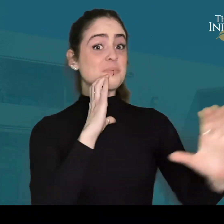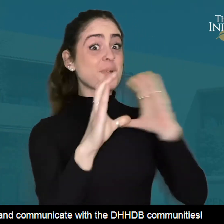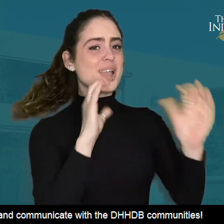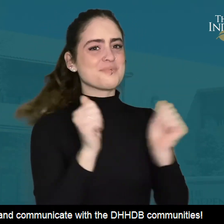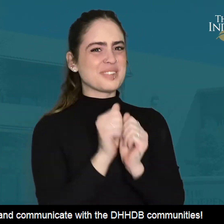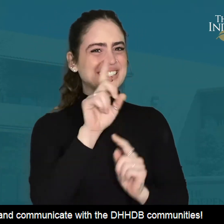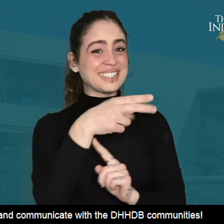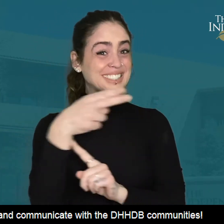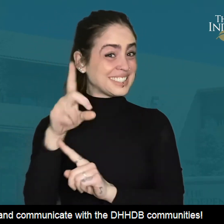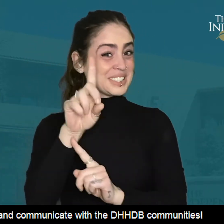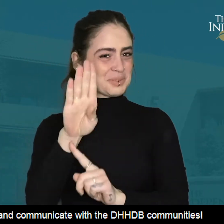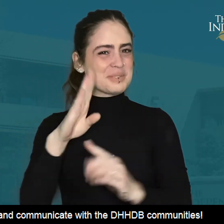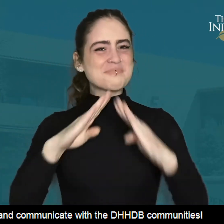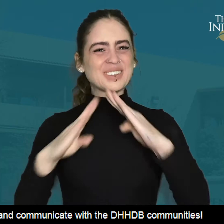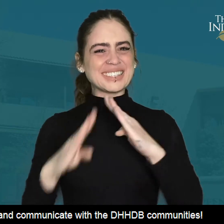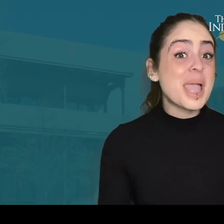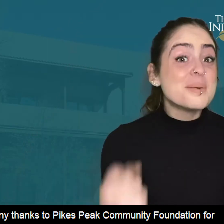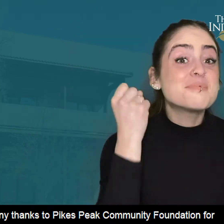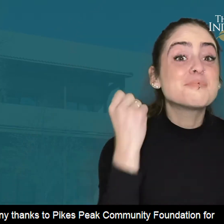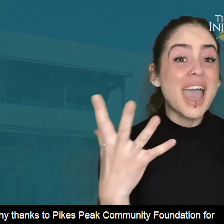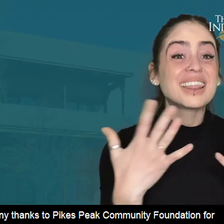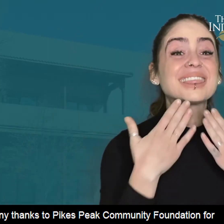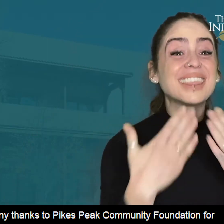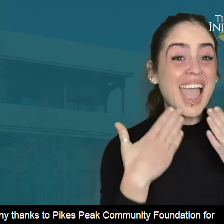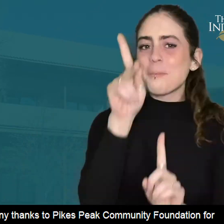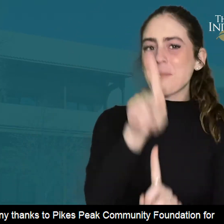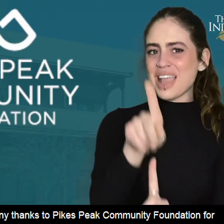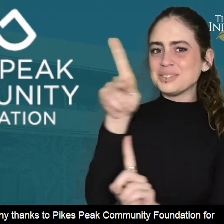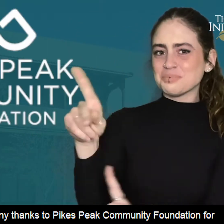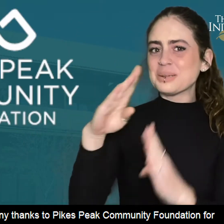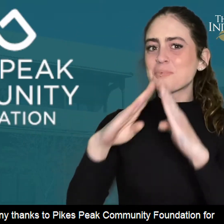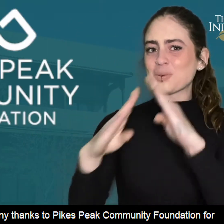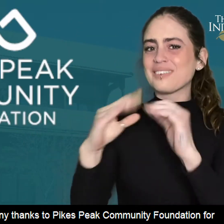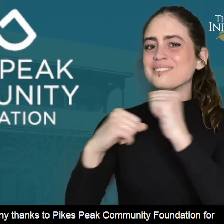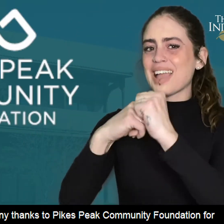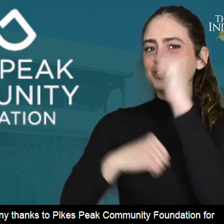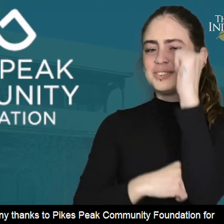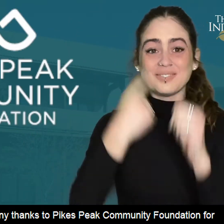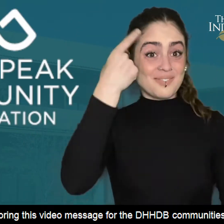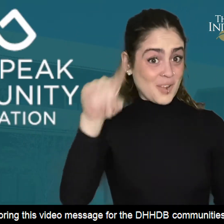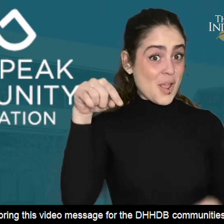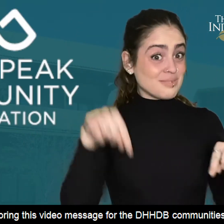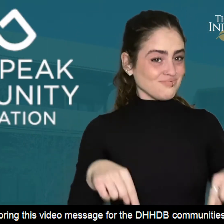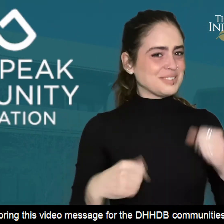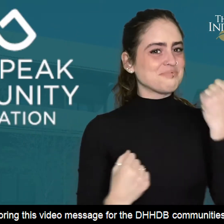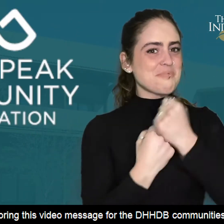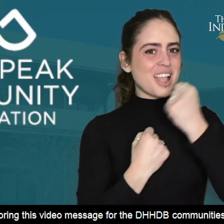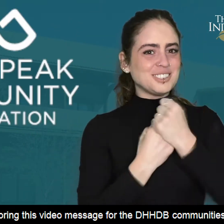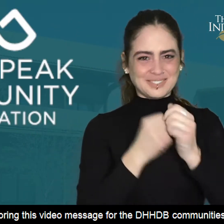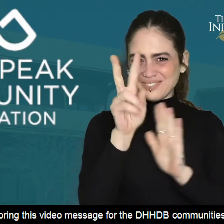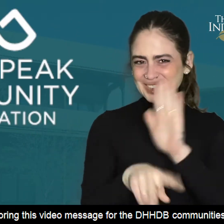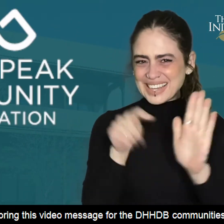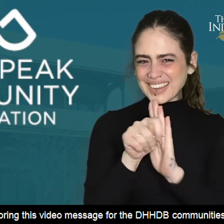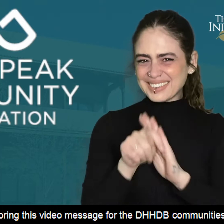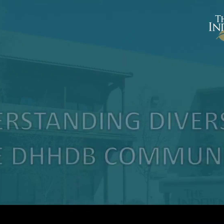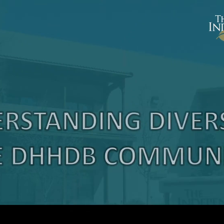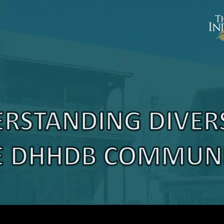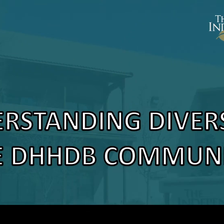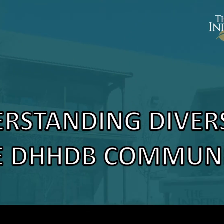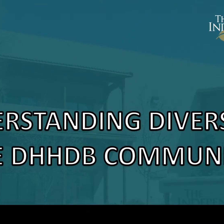and communicate with DHHDB individuals. Many thanks to the Pikes Peak Community Foundations for sponsoring this